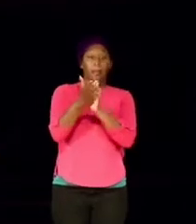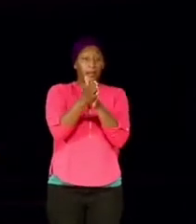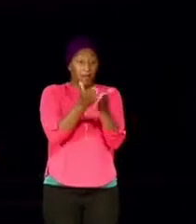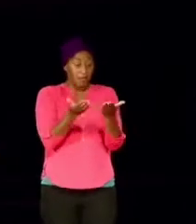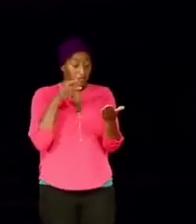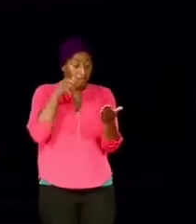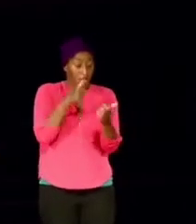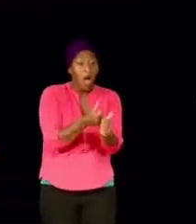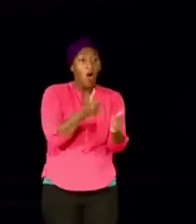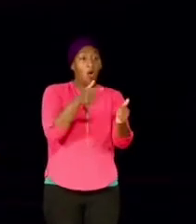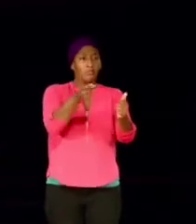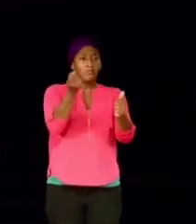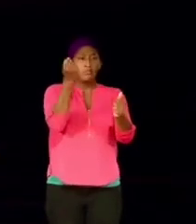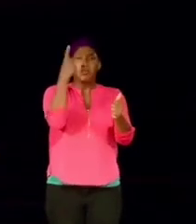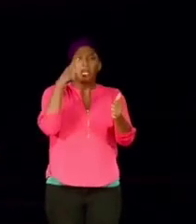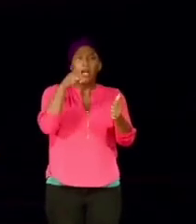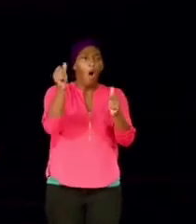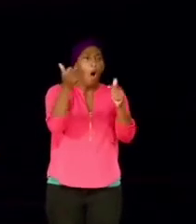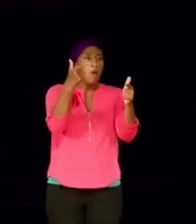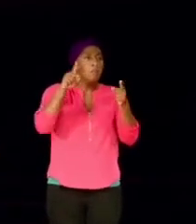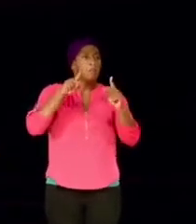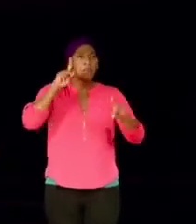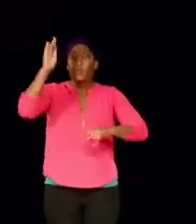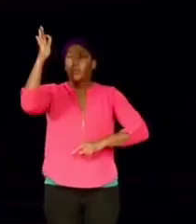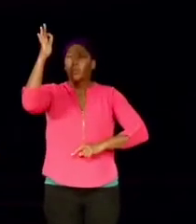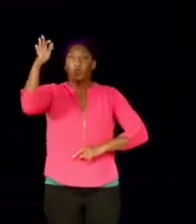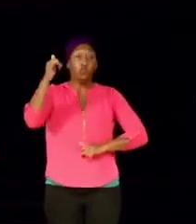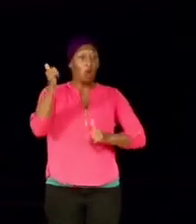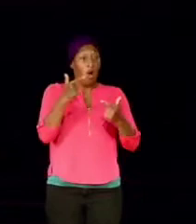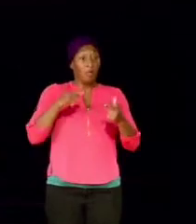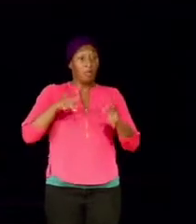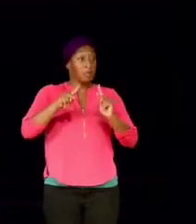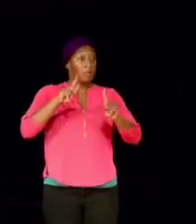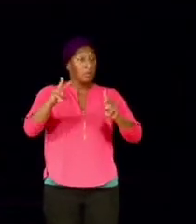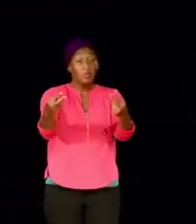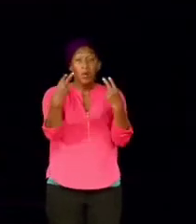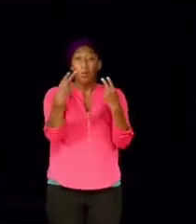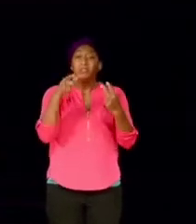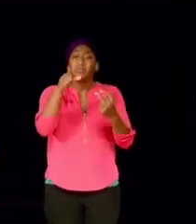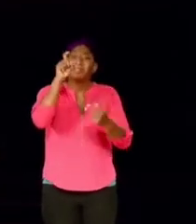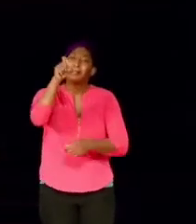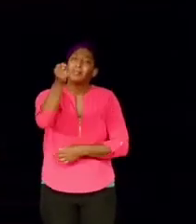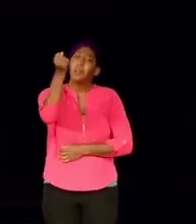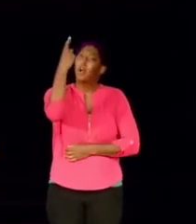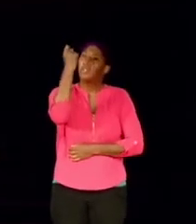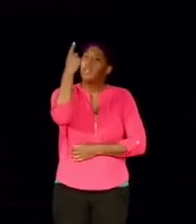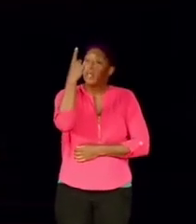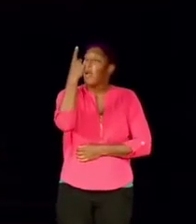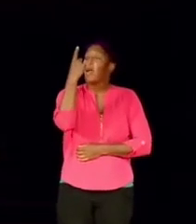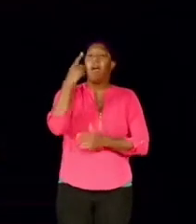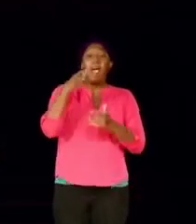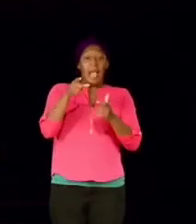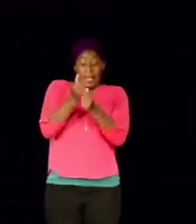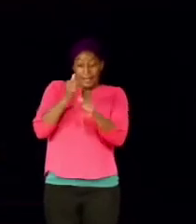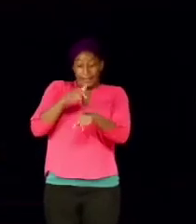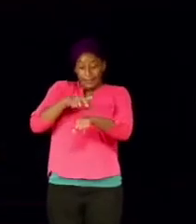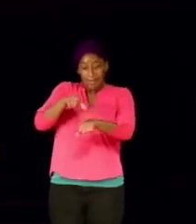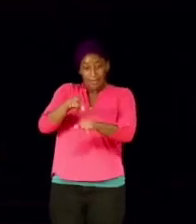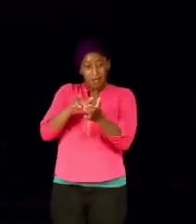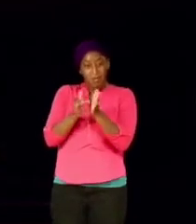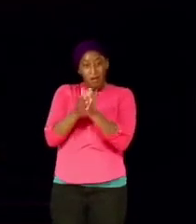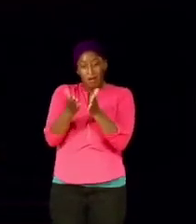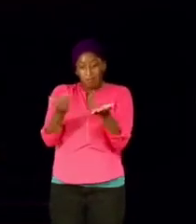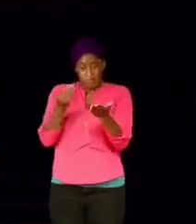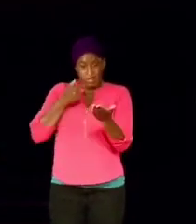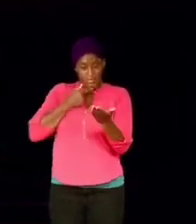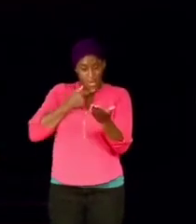understanding to all my preachers in the room and those that may be watching me, it is important to understand that any time the Bible says